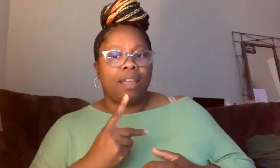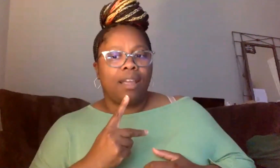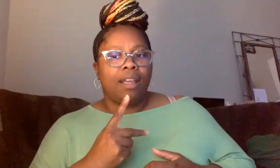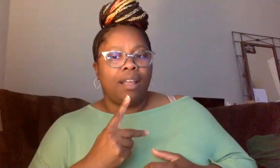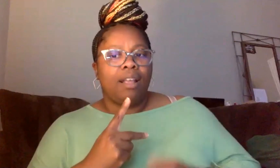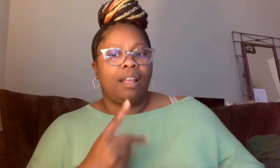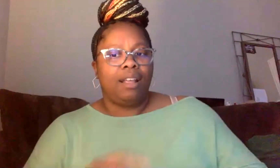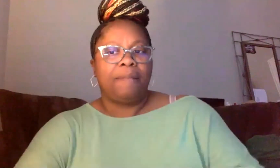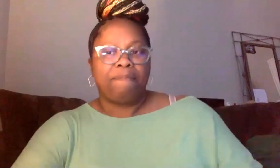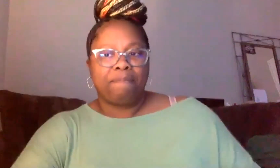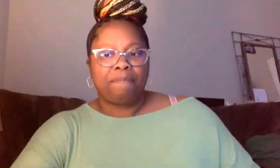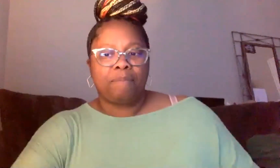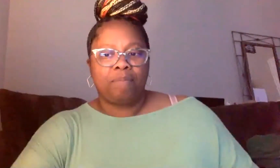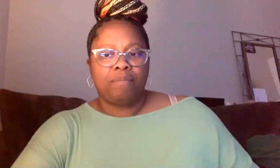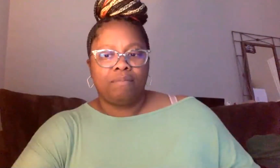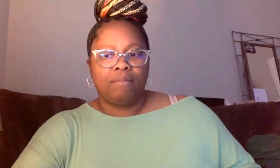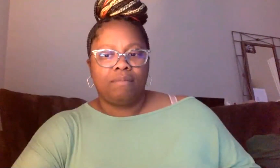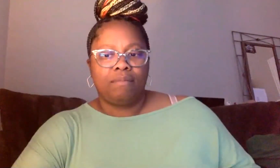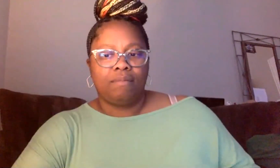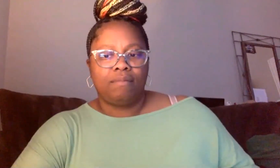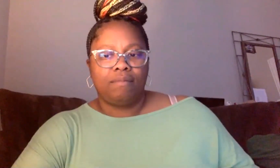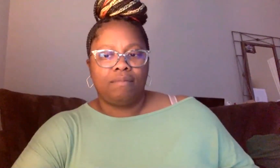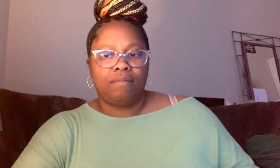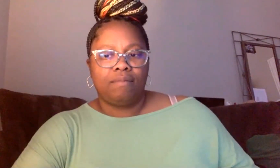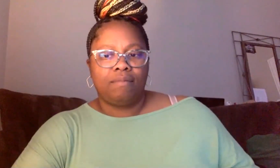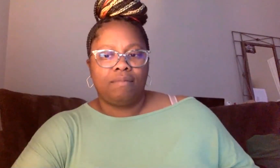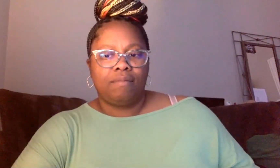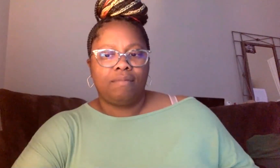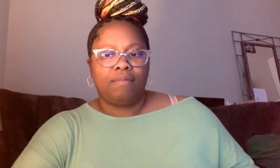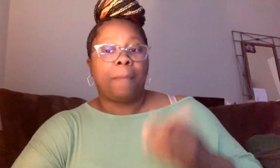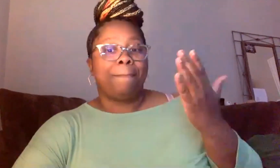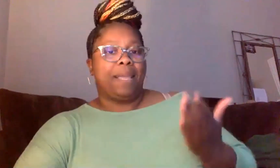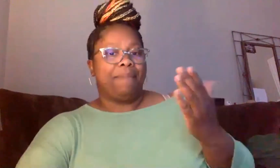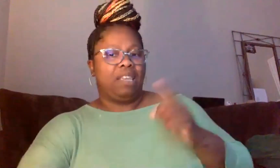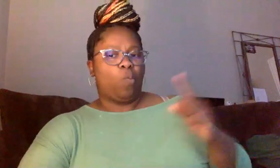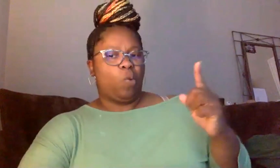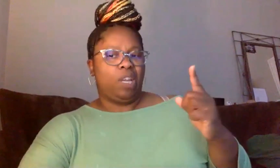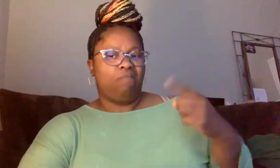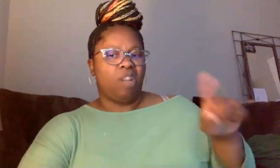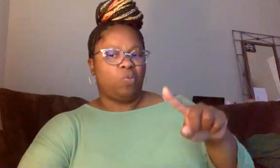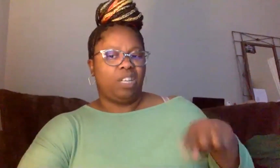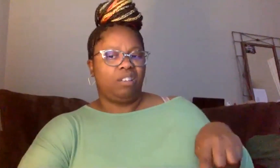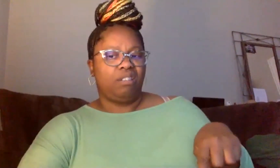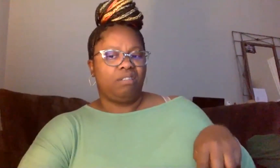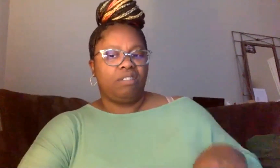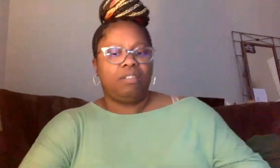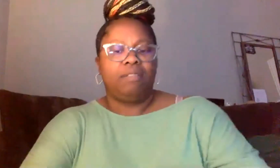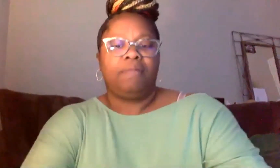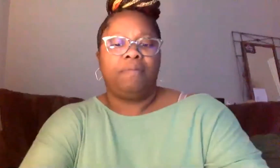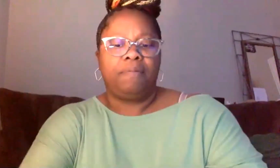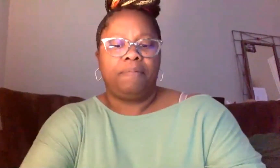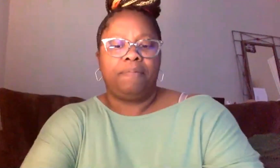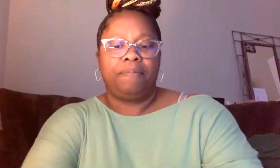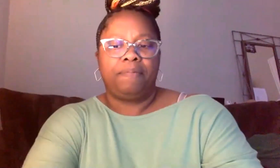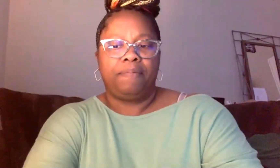we're going to do this again, maybe in a week or so. Yeah. Yeah. Yeah. It's good. Yeah. We got to strike while the iron